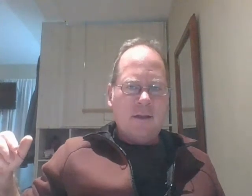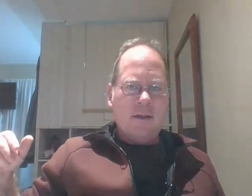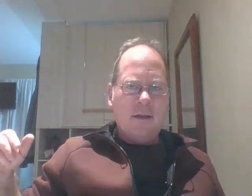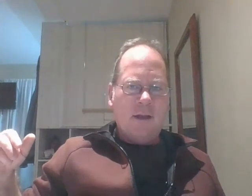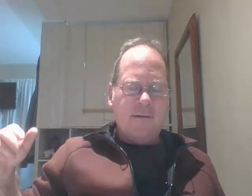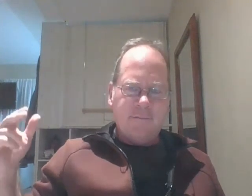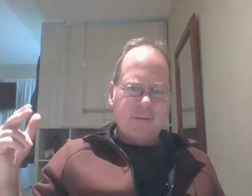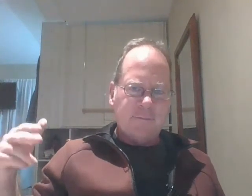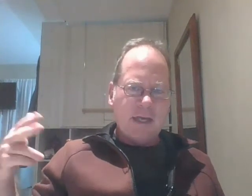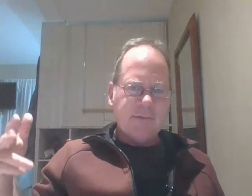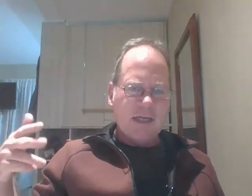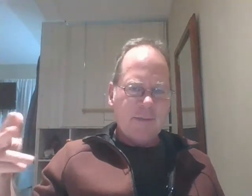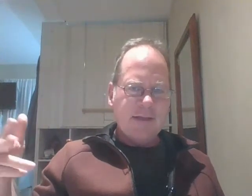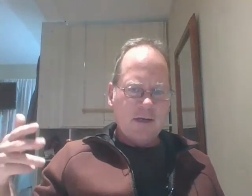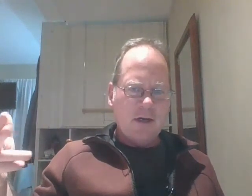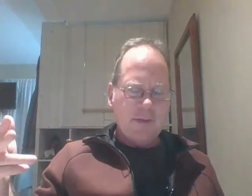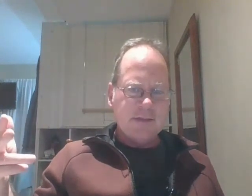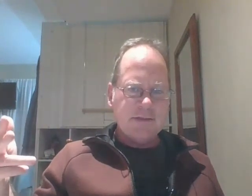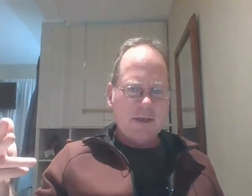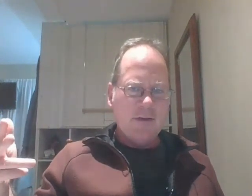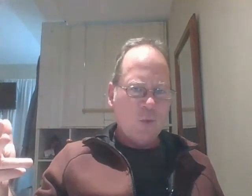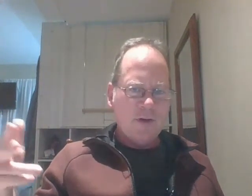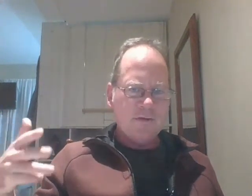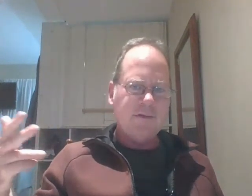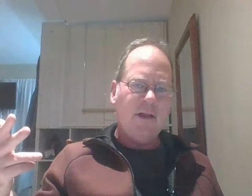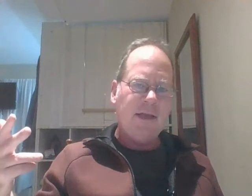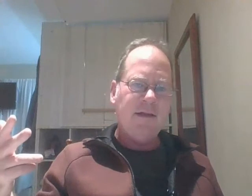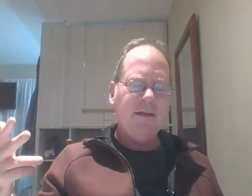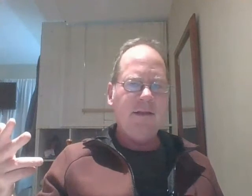i from time to time i get comments on where this is all headed and